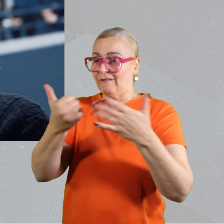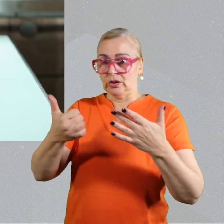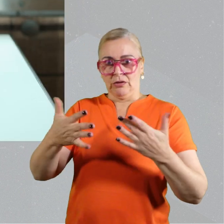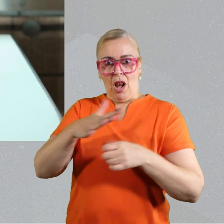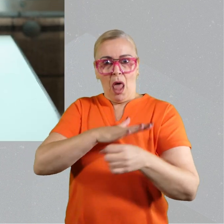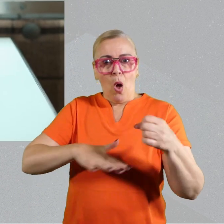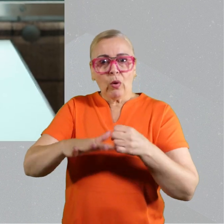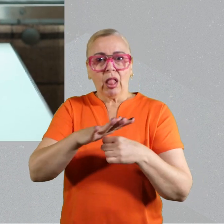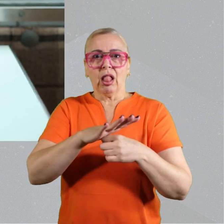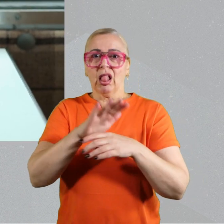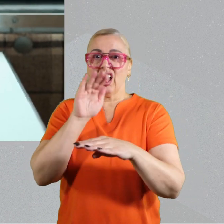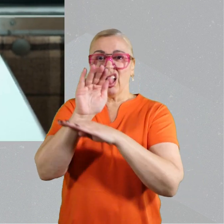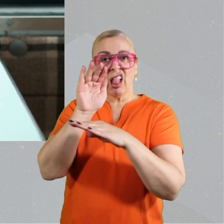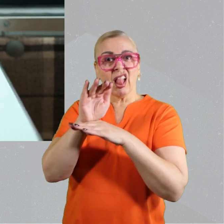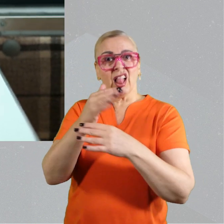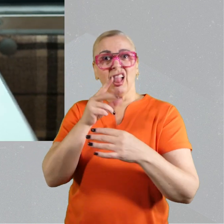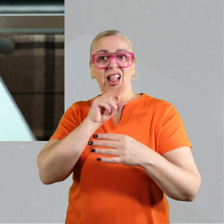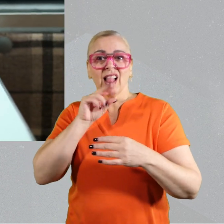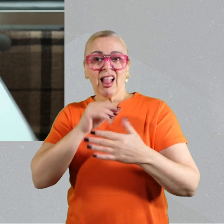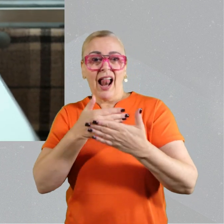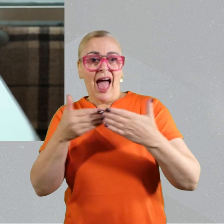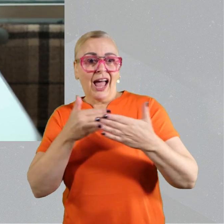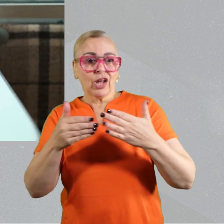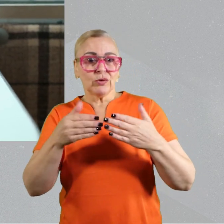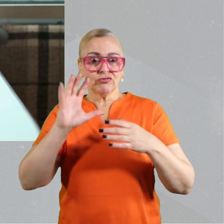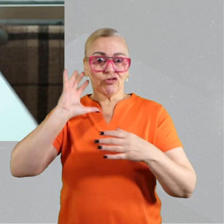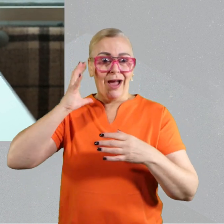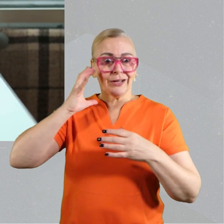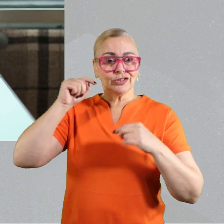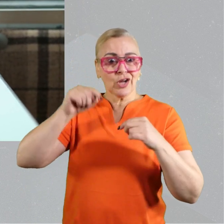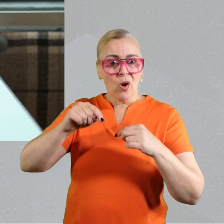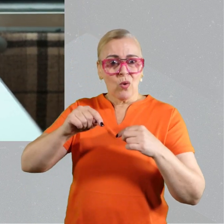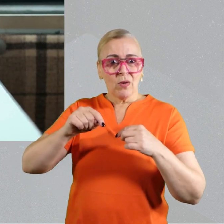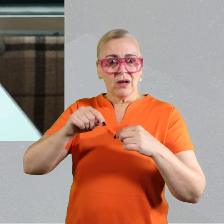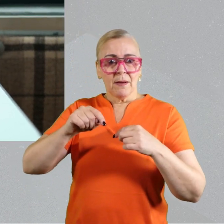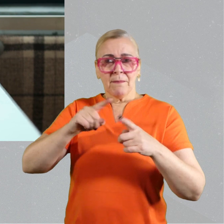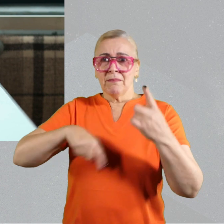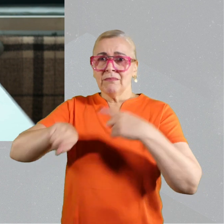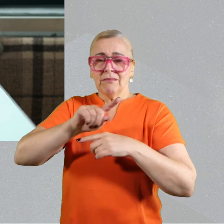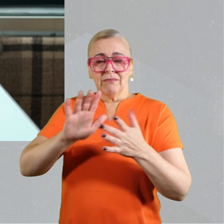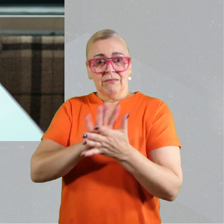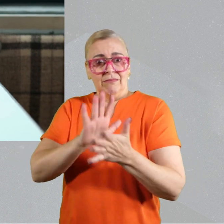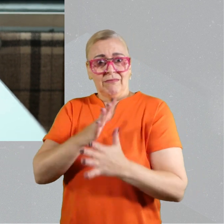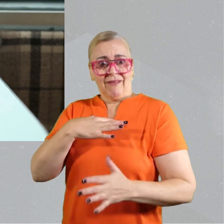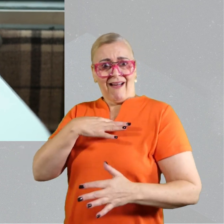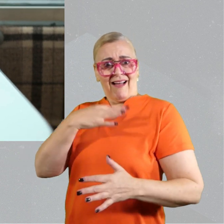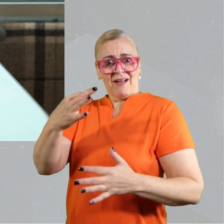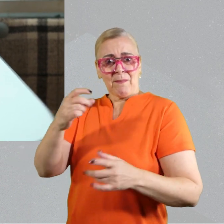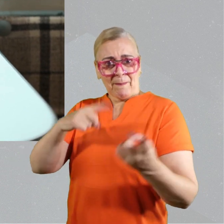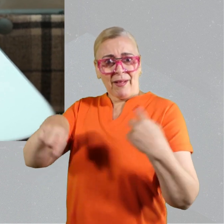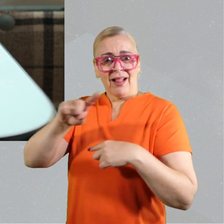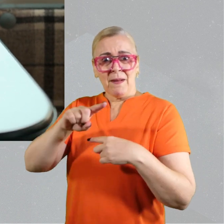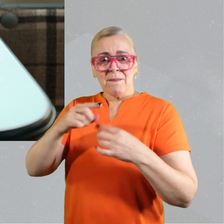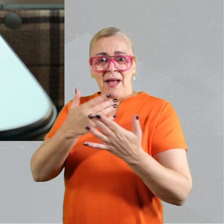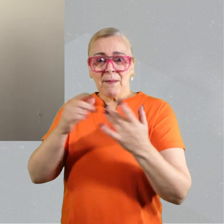on local and indeed foreign language radio stations. People were really